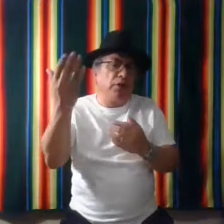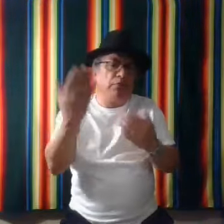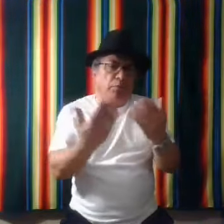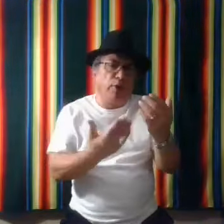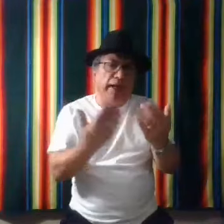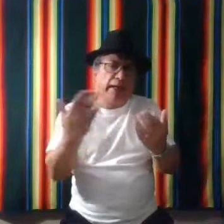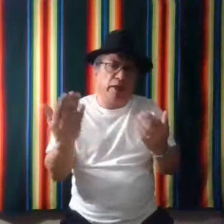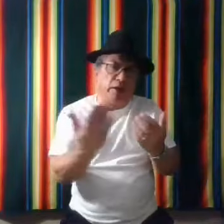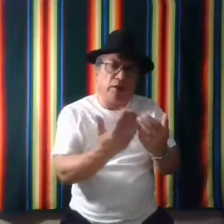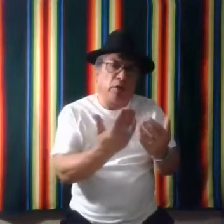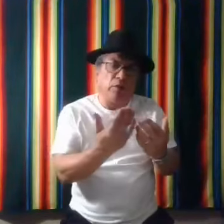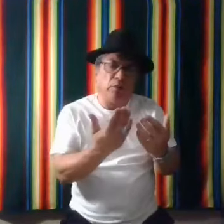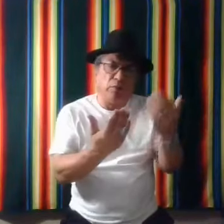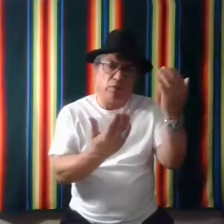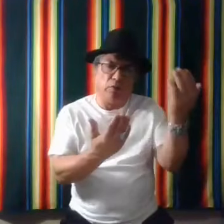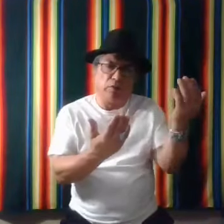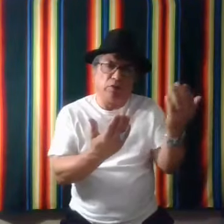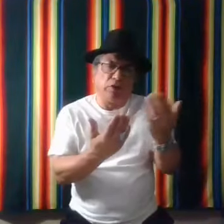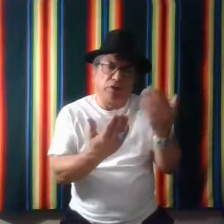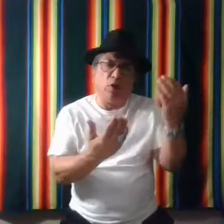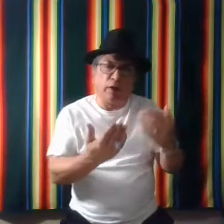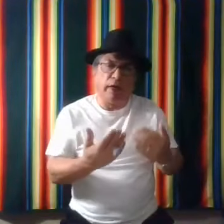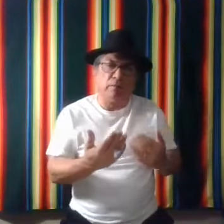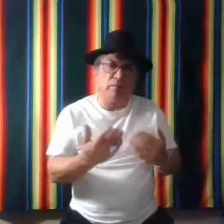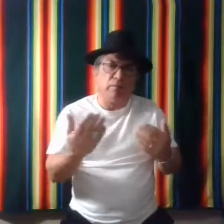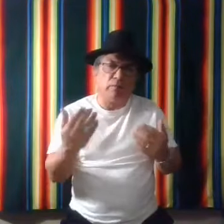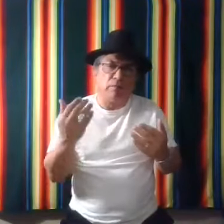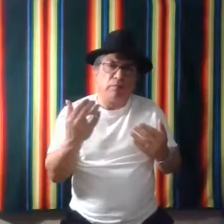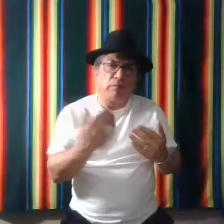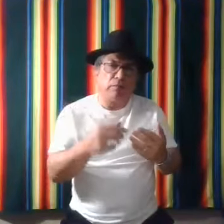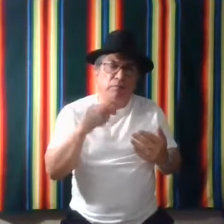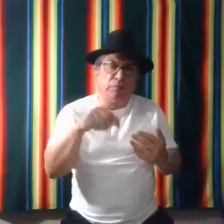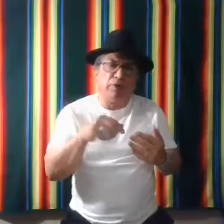there was a break in there before the snow came birthday